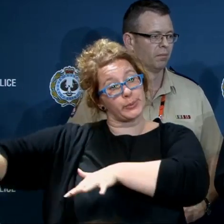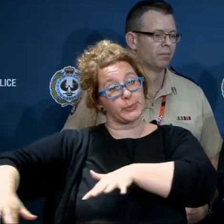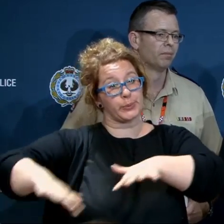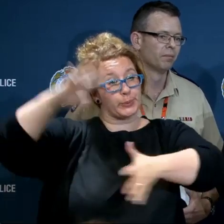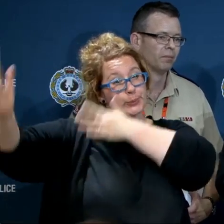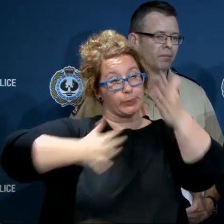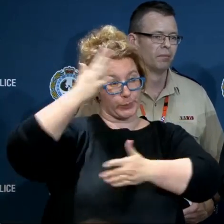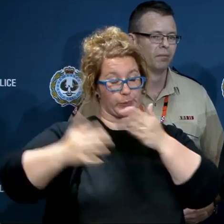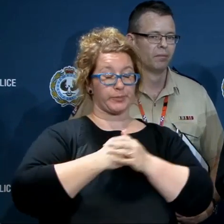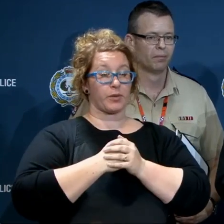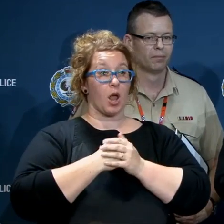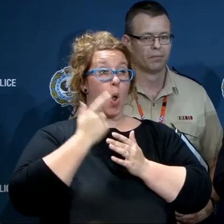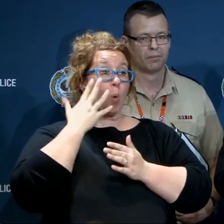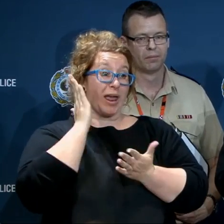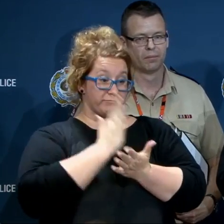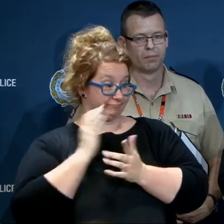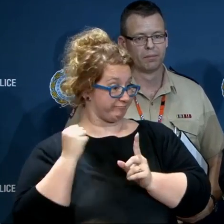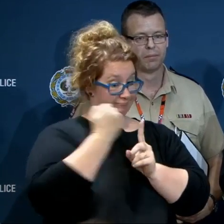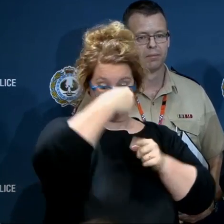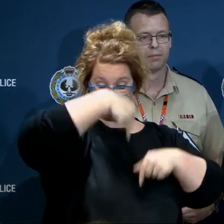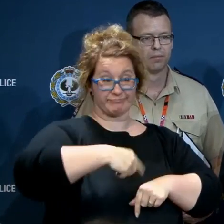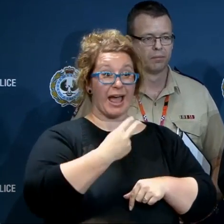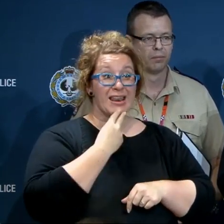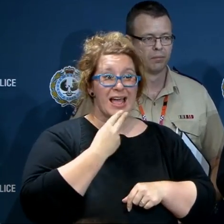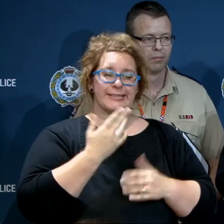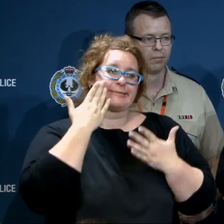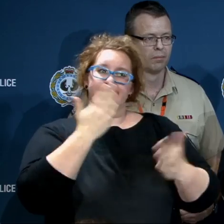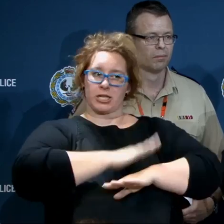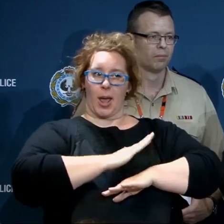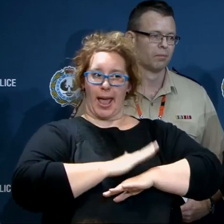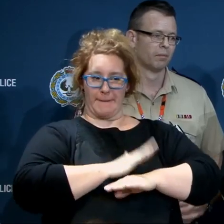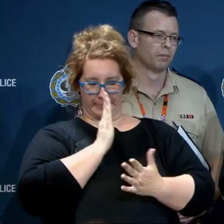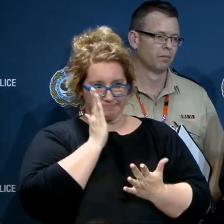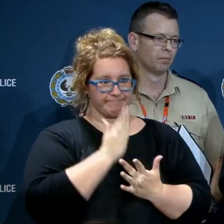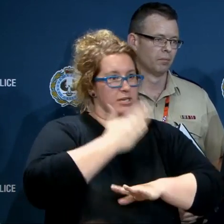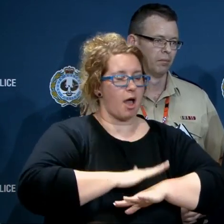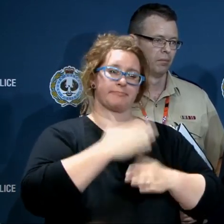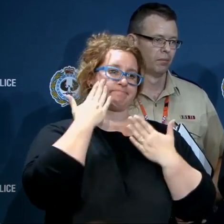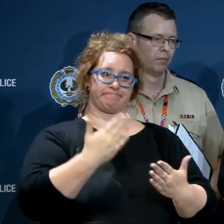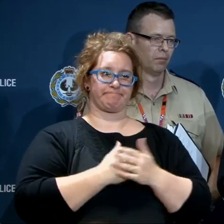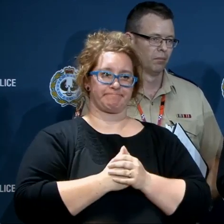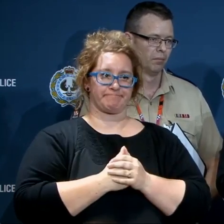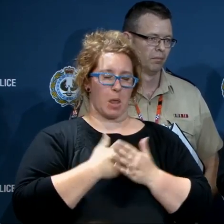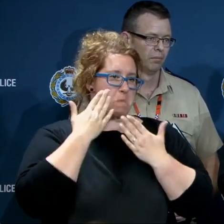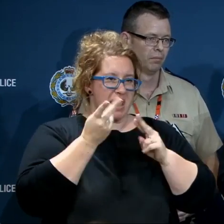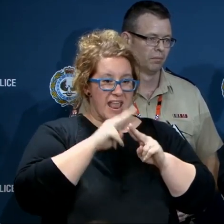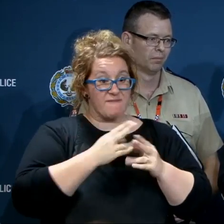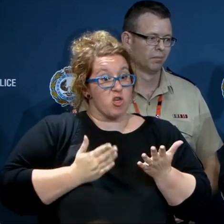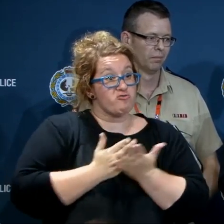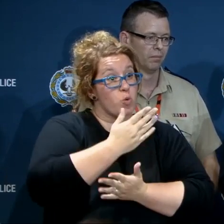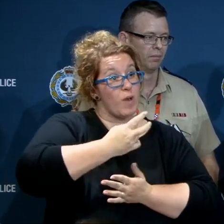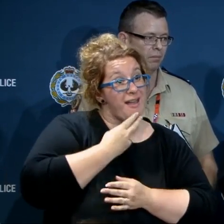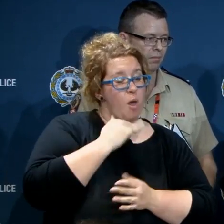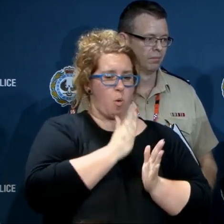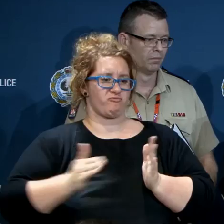that's a question of uncertainty and and the exact location of the low will in fact depend on whether it does hit Adelaide but if the low gets